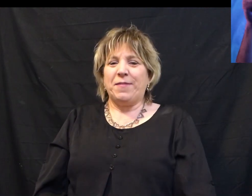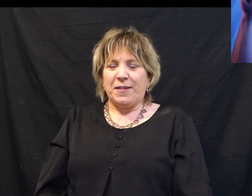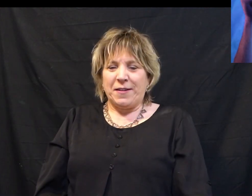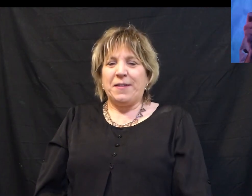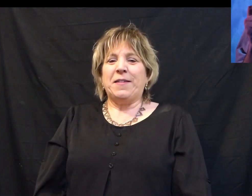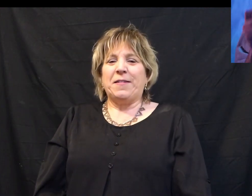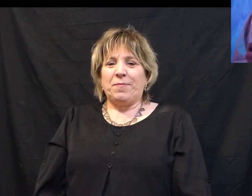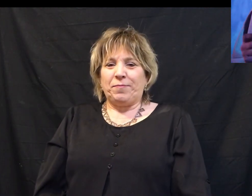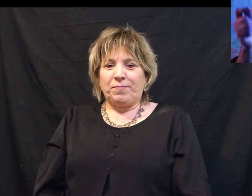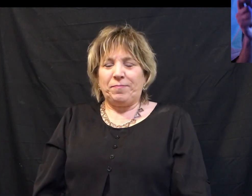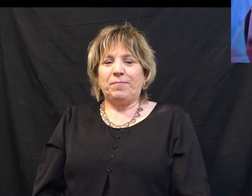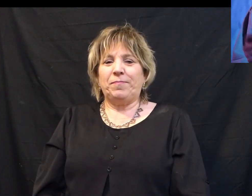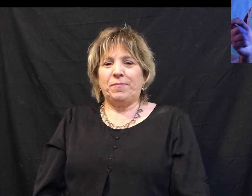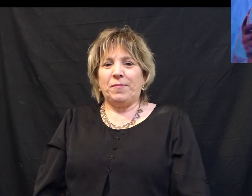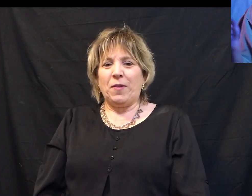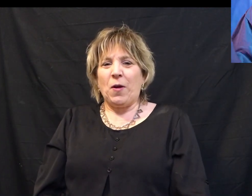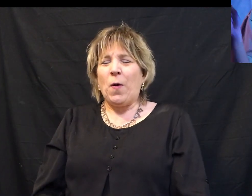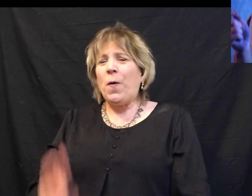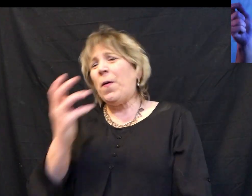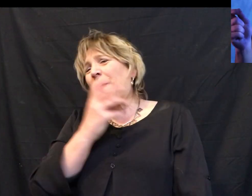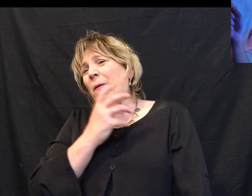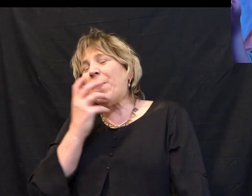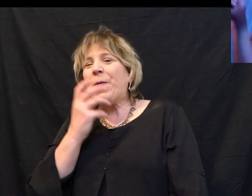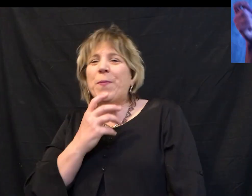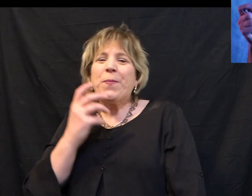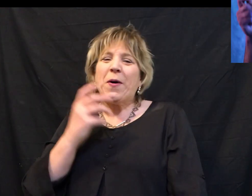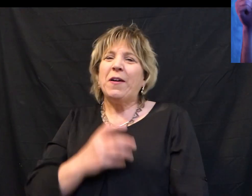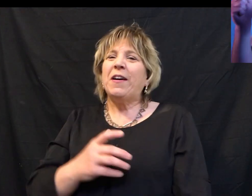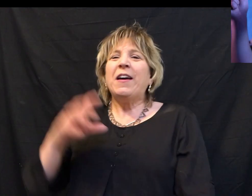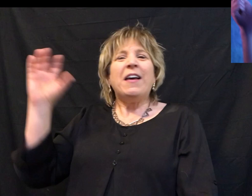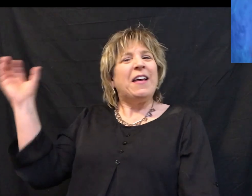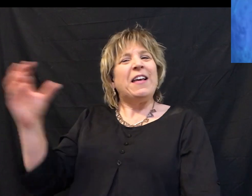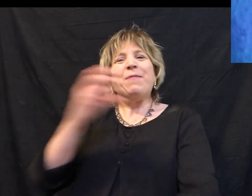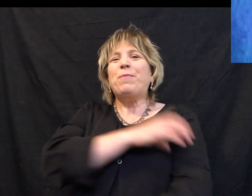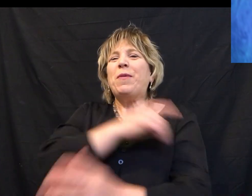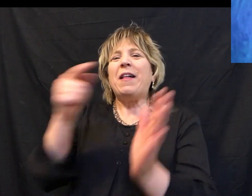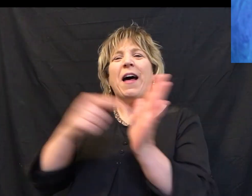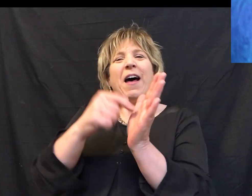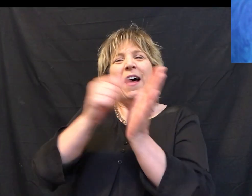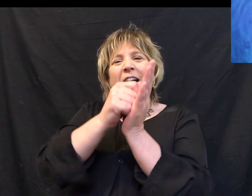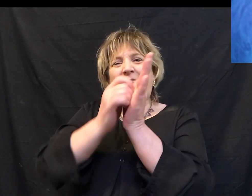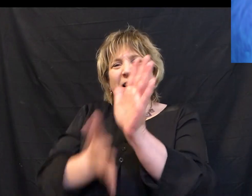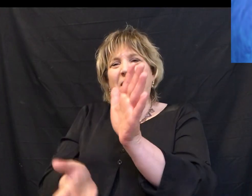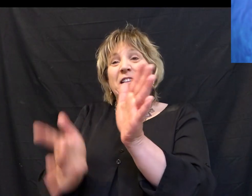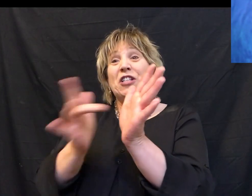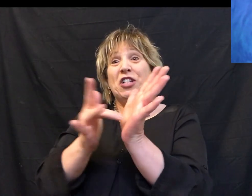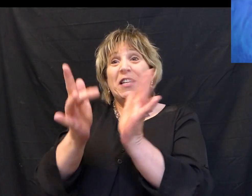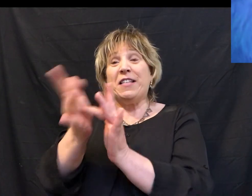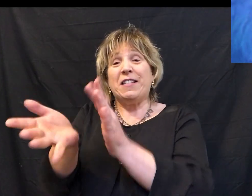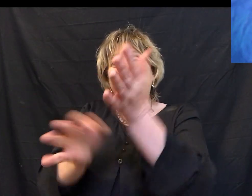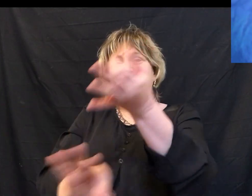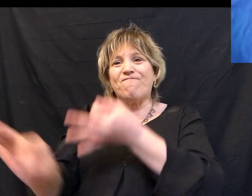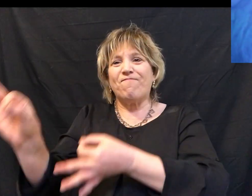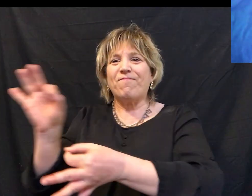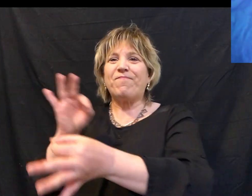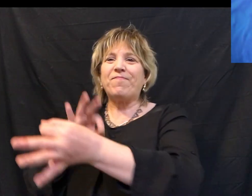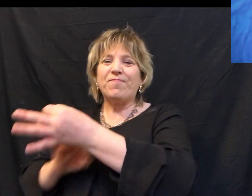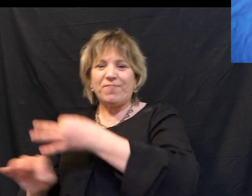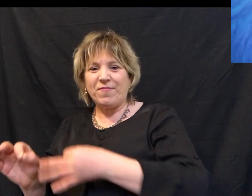Oh, the power of the blood of Jesus We sing of it, we sing of